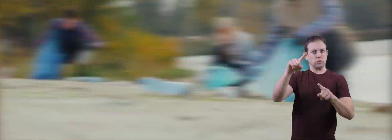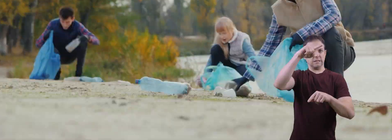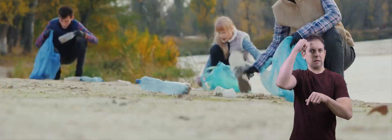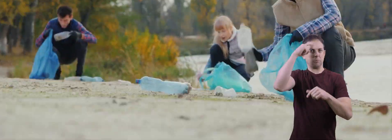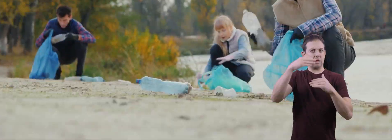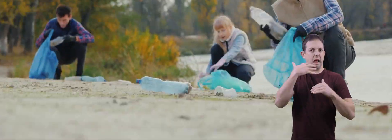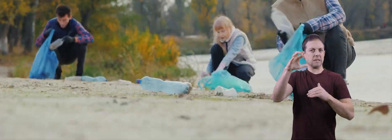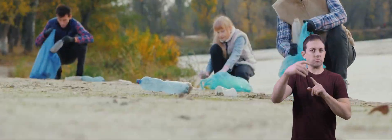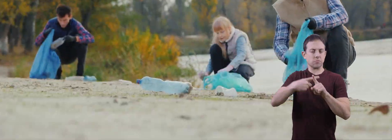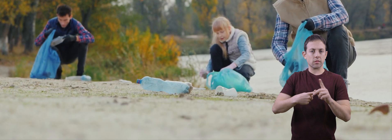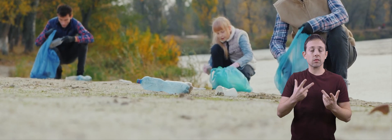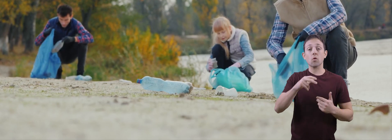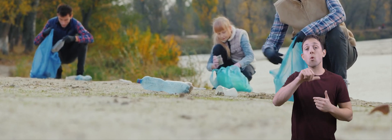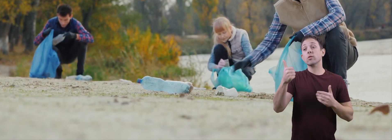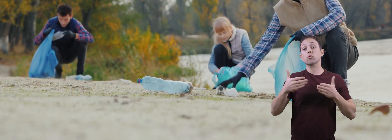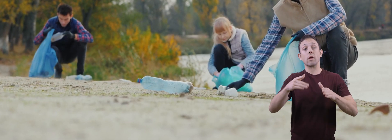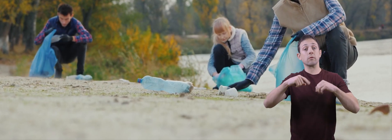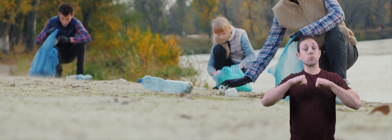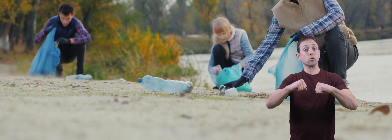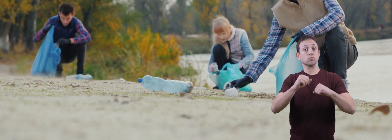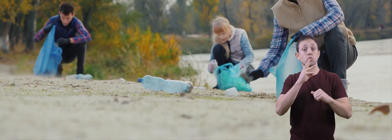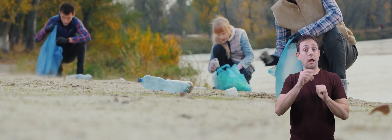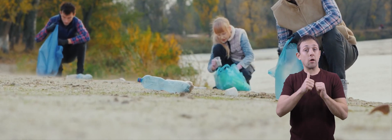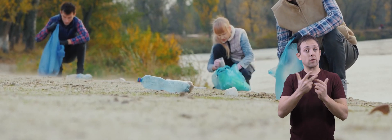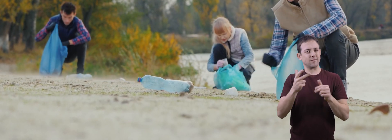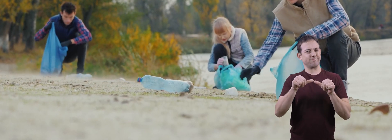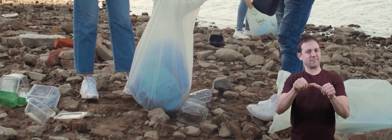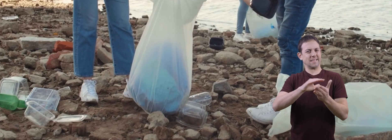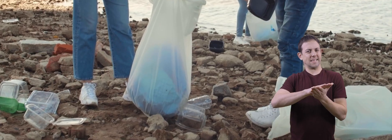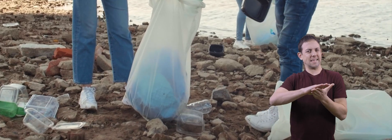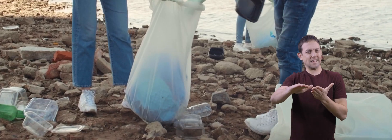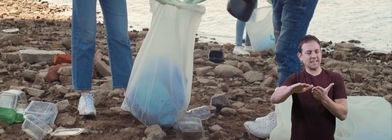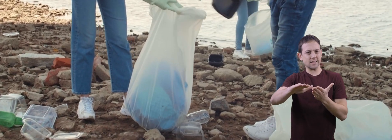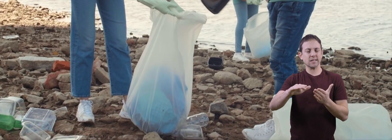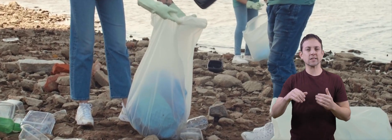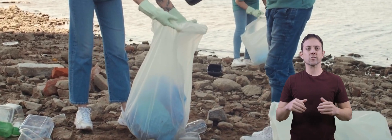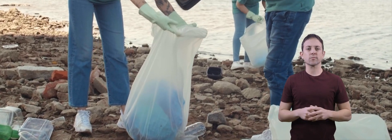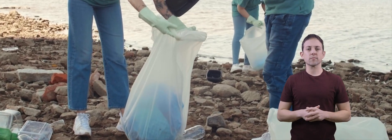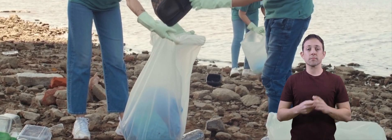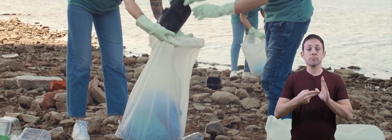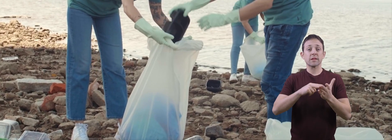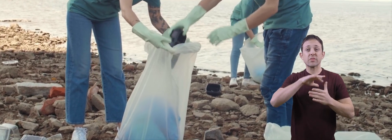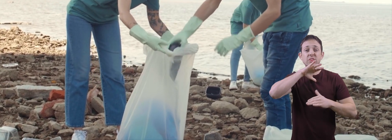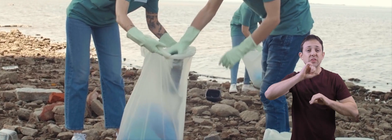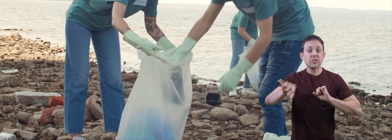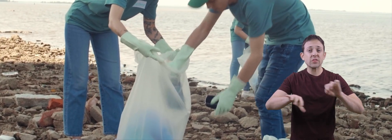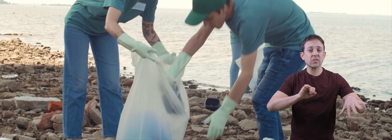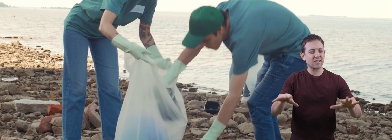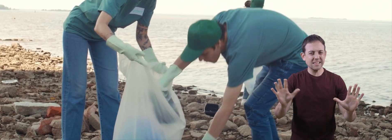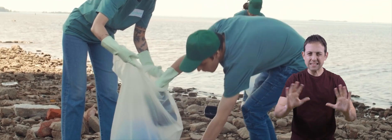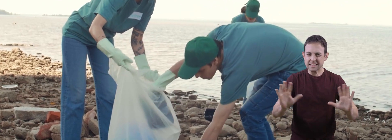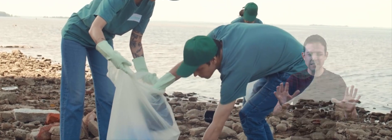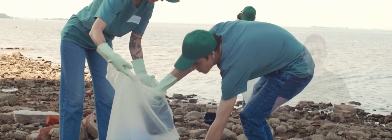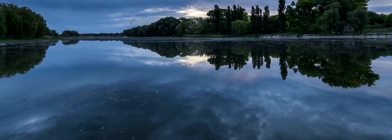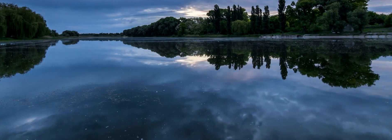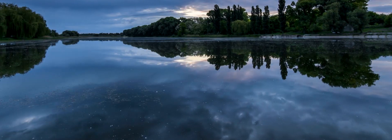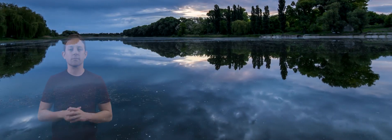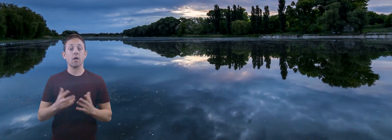Another way to protect the water is to keep it clean, which means no littering, especially